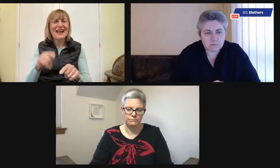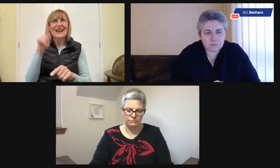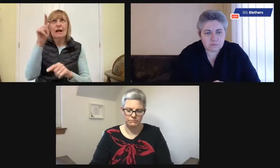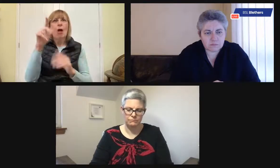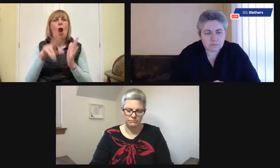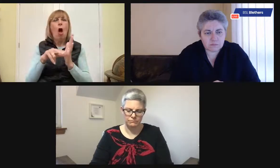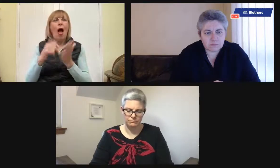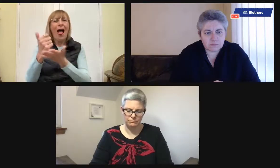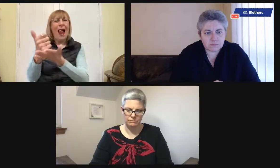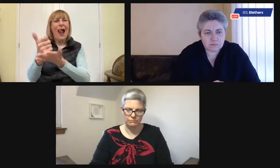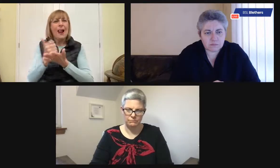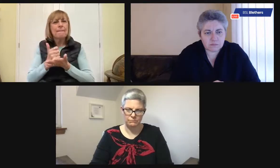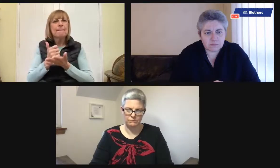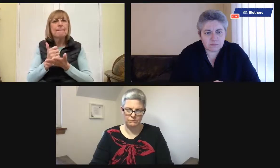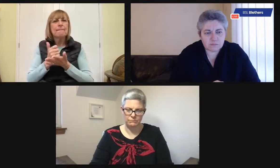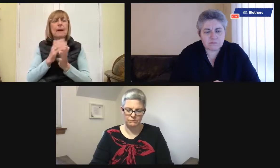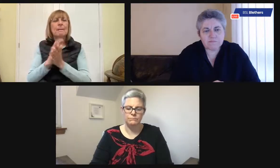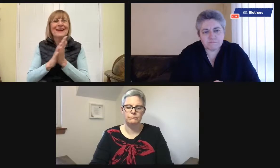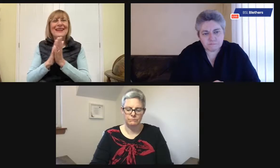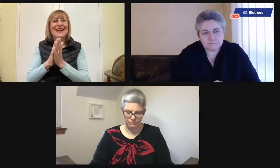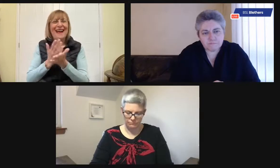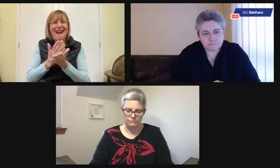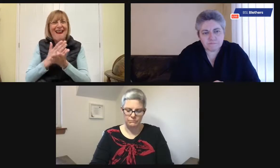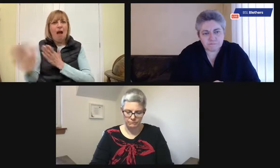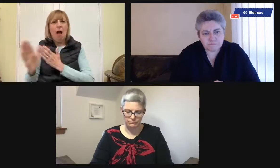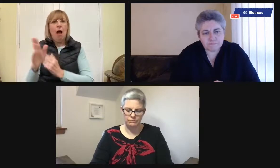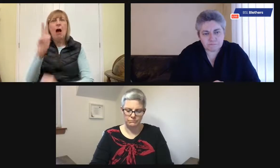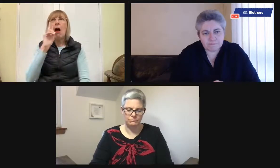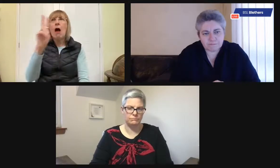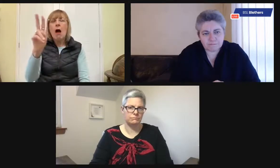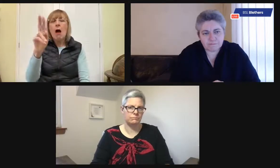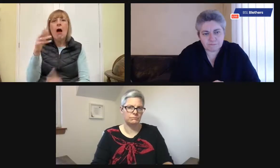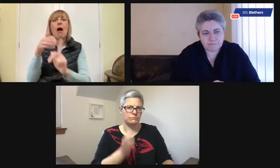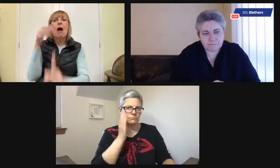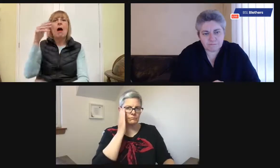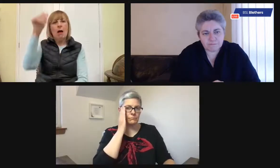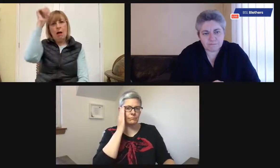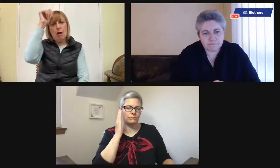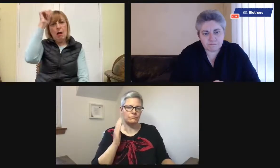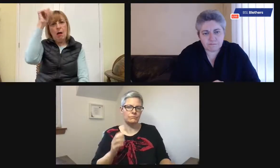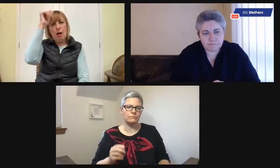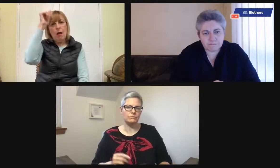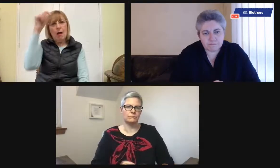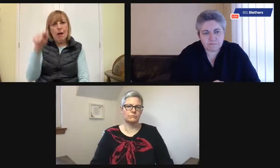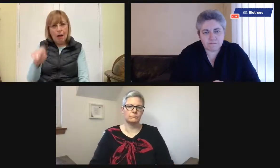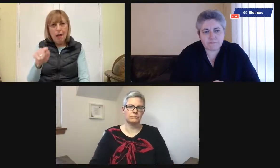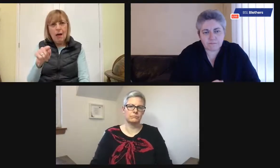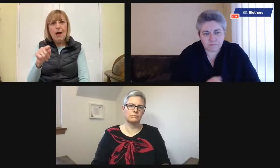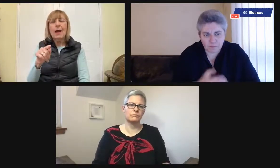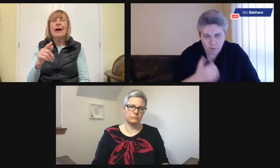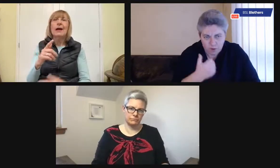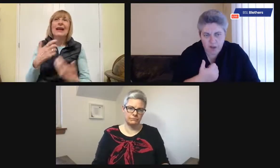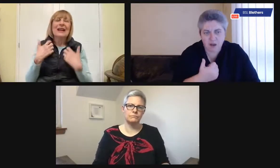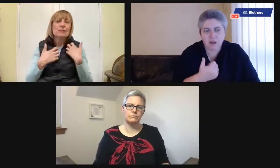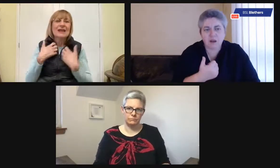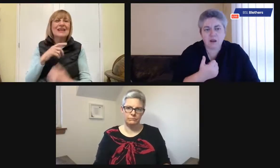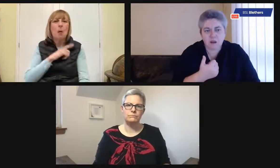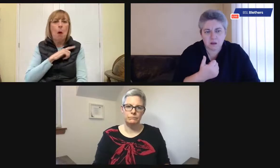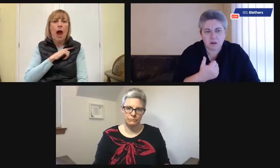and get confused then about what is happening in the daytime. So the clock is very clear because it